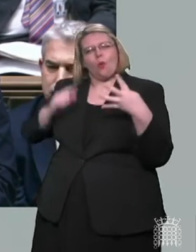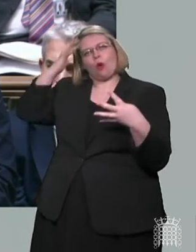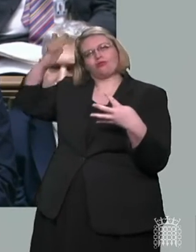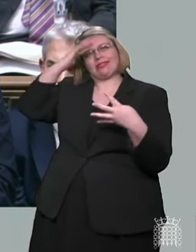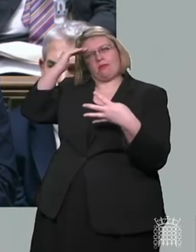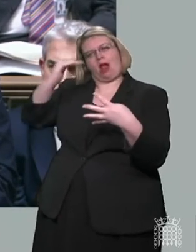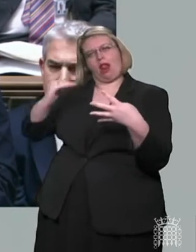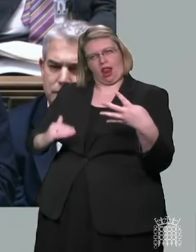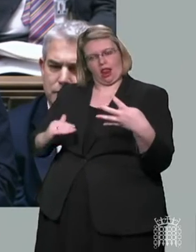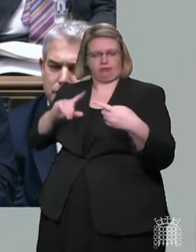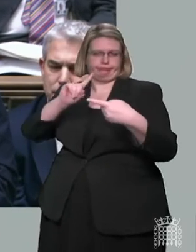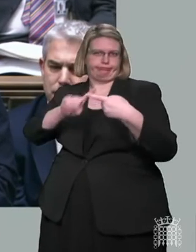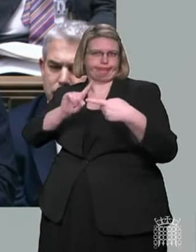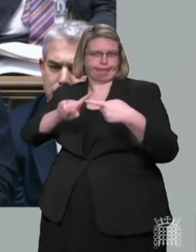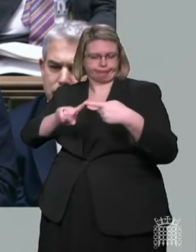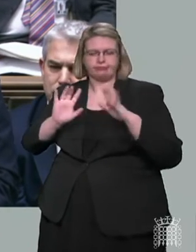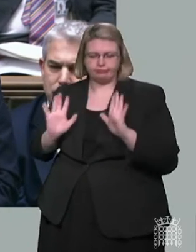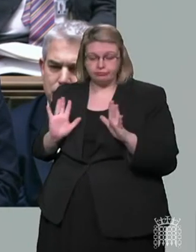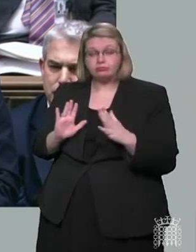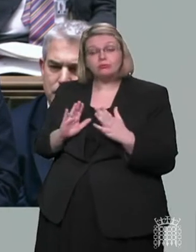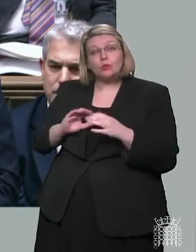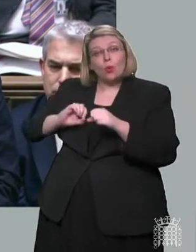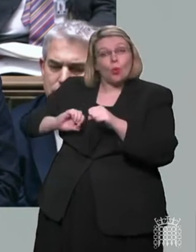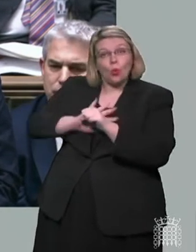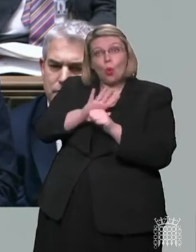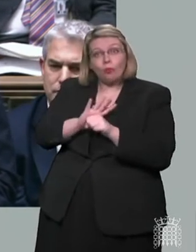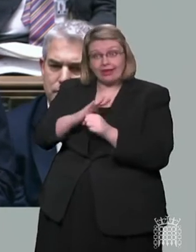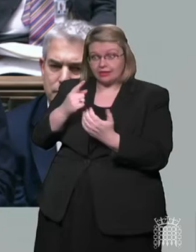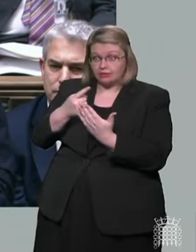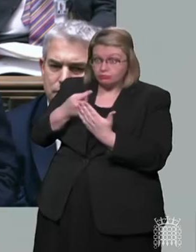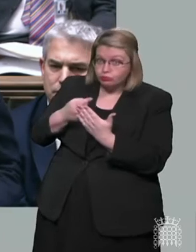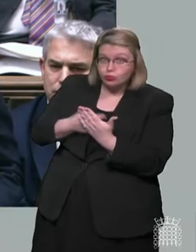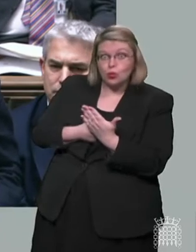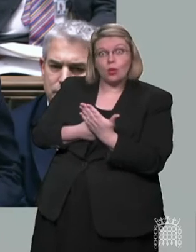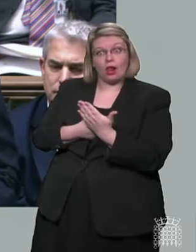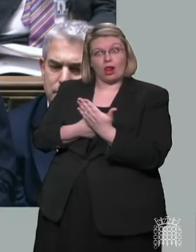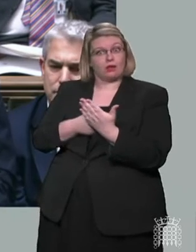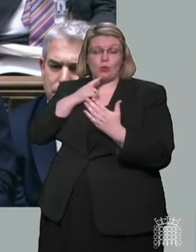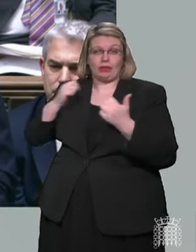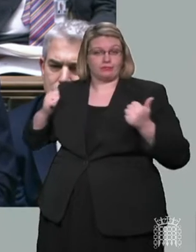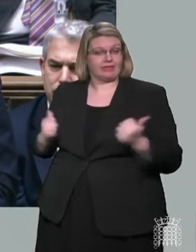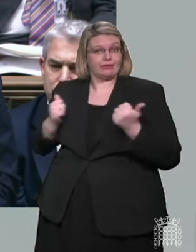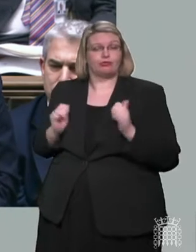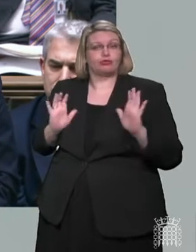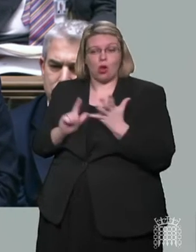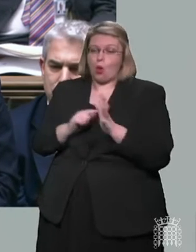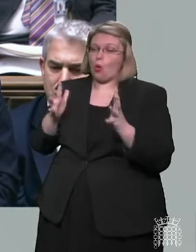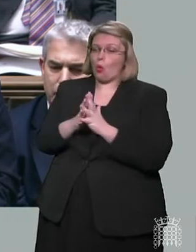First. We will remove all remaining domestic restrictions in law.